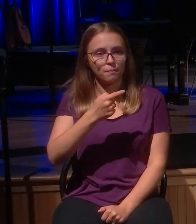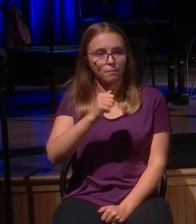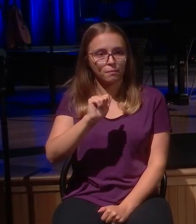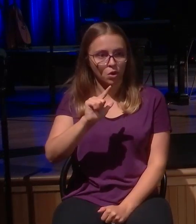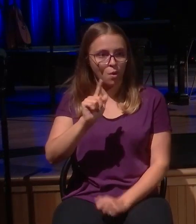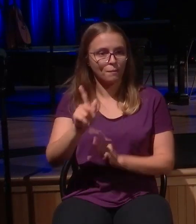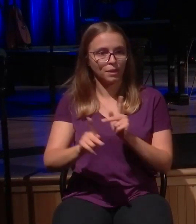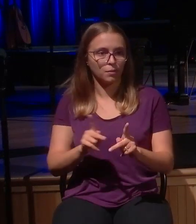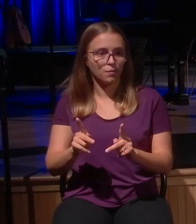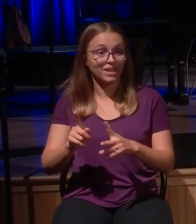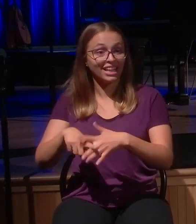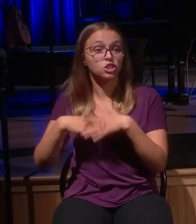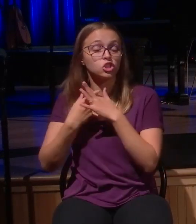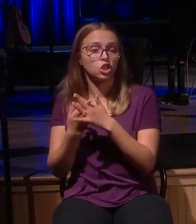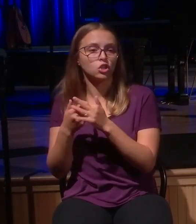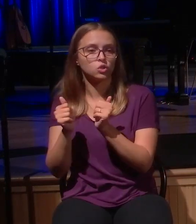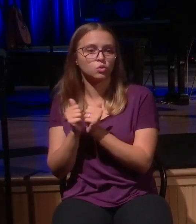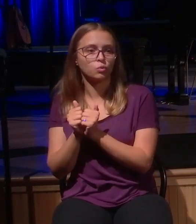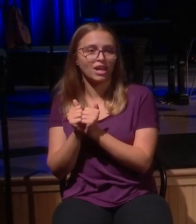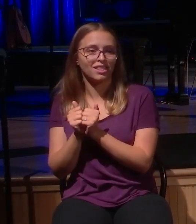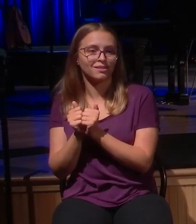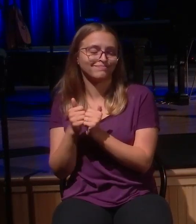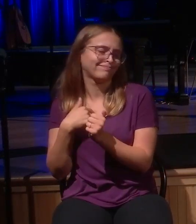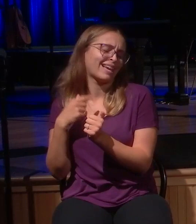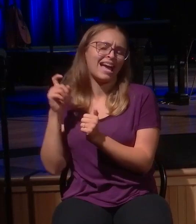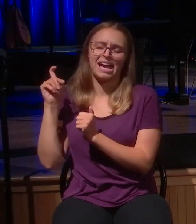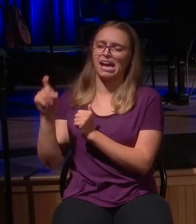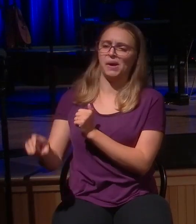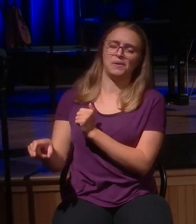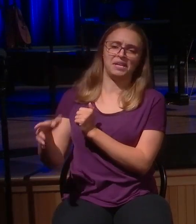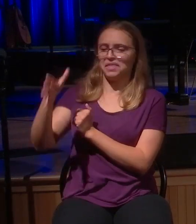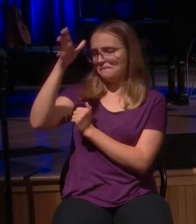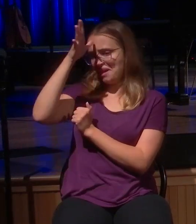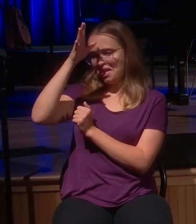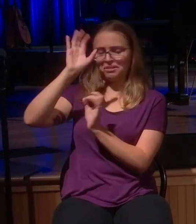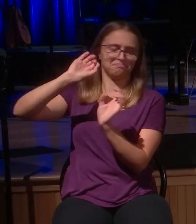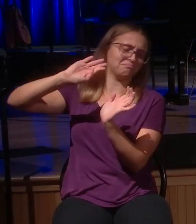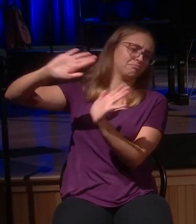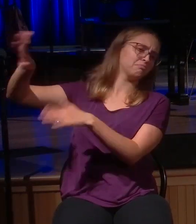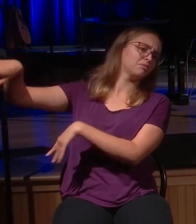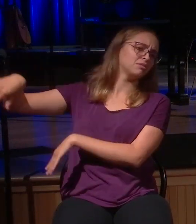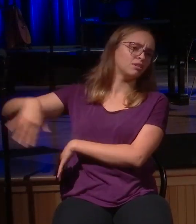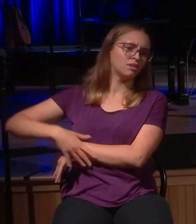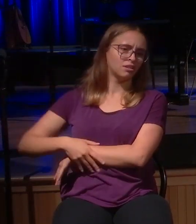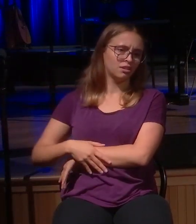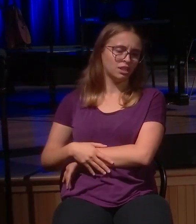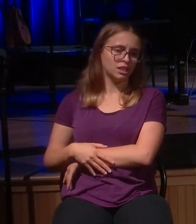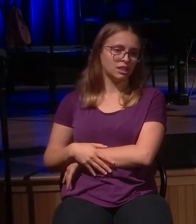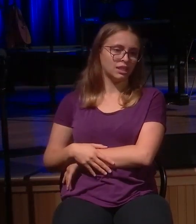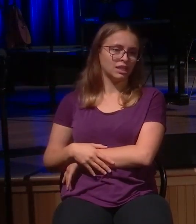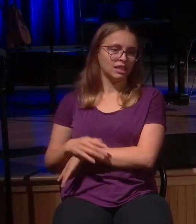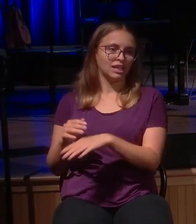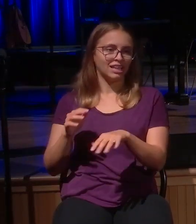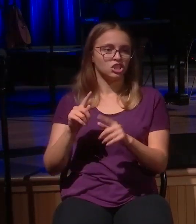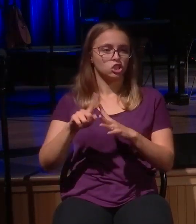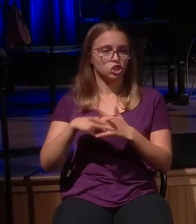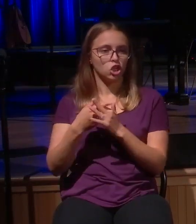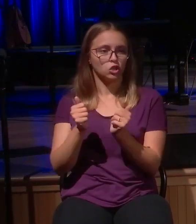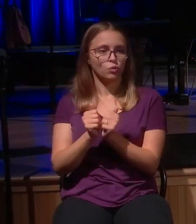rebellion. I don't need the father. Take a look with me at the passage of scripture beginning here in verse